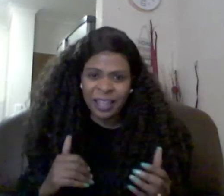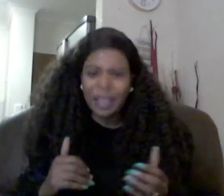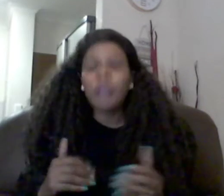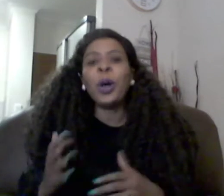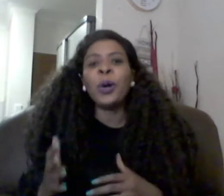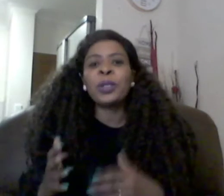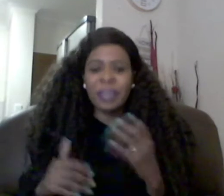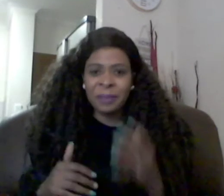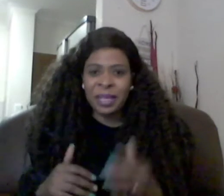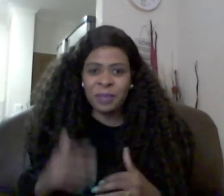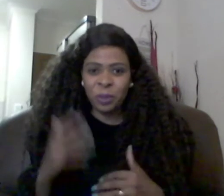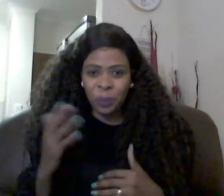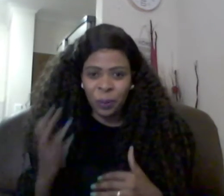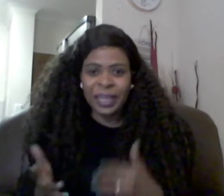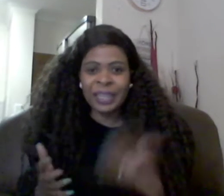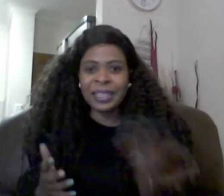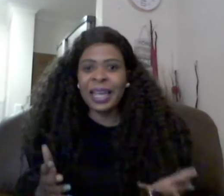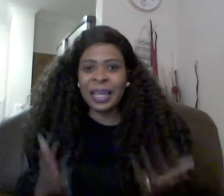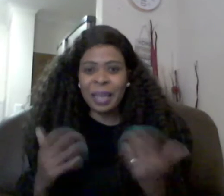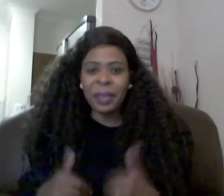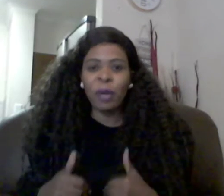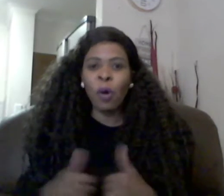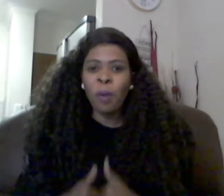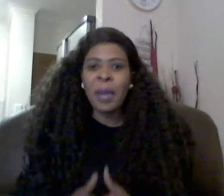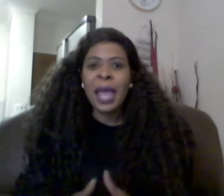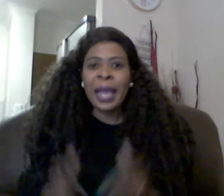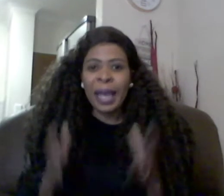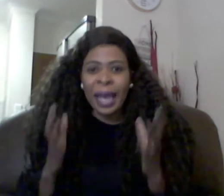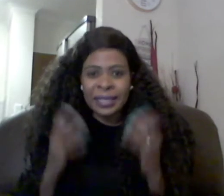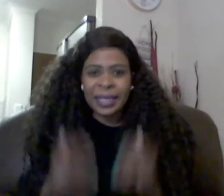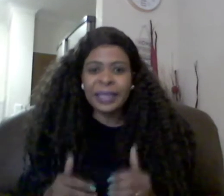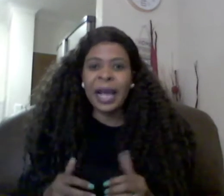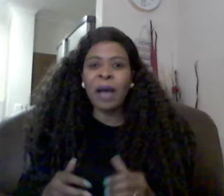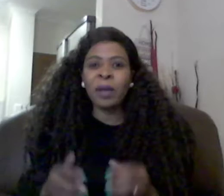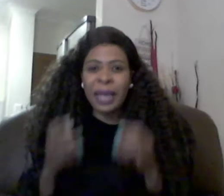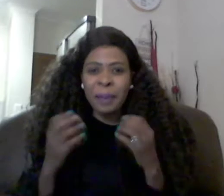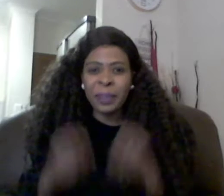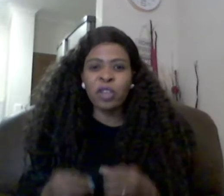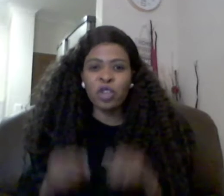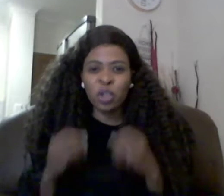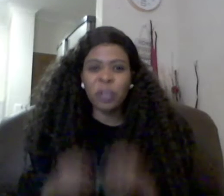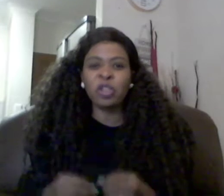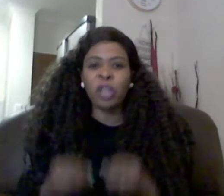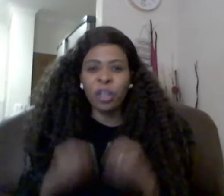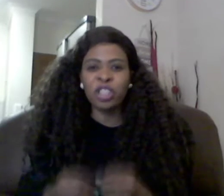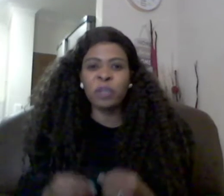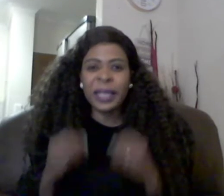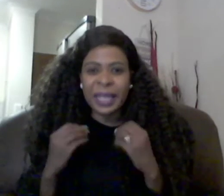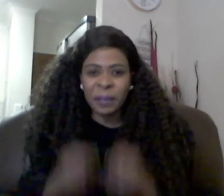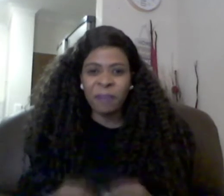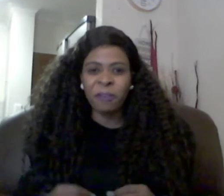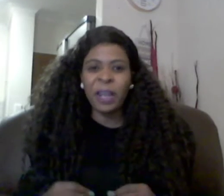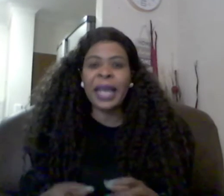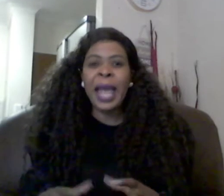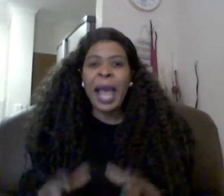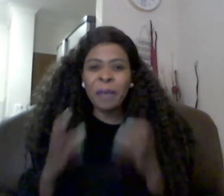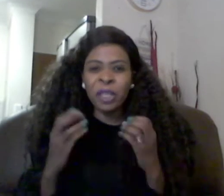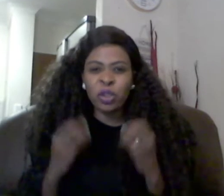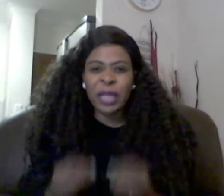no so sometimes you know what i did i came back home yeah i sat down and i begin to speak to the holy spirit as my friend i begin to tell